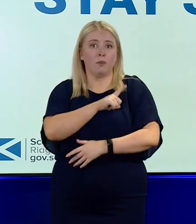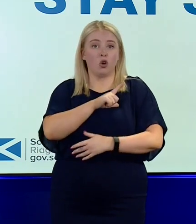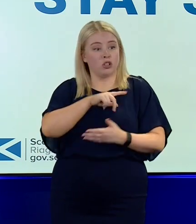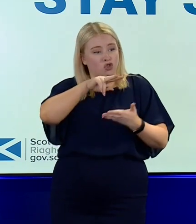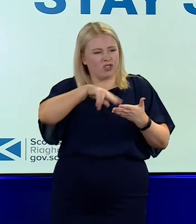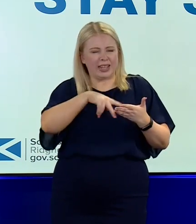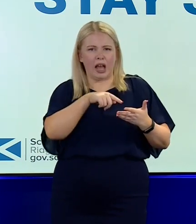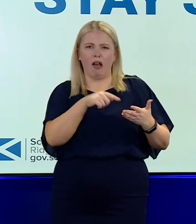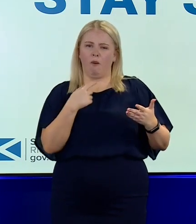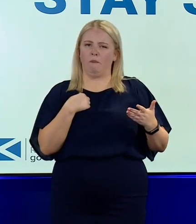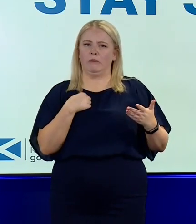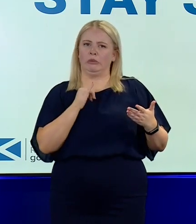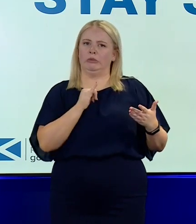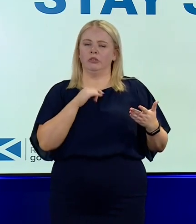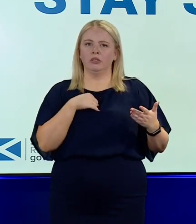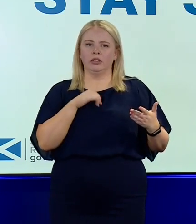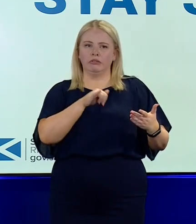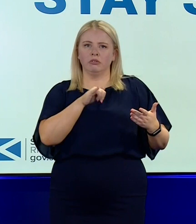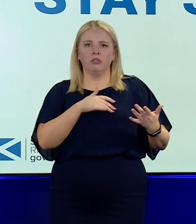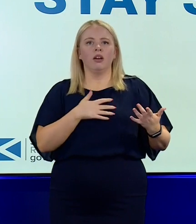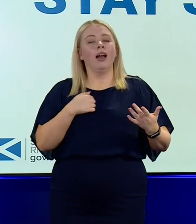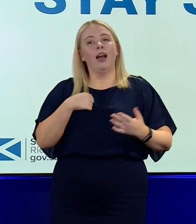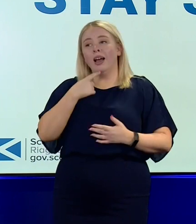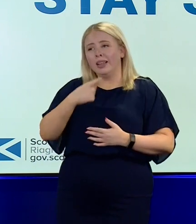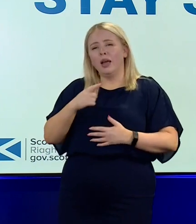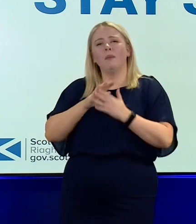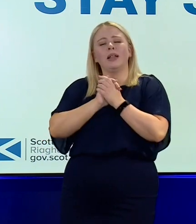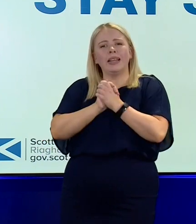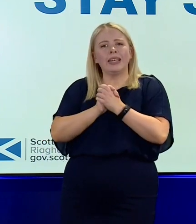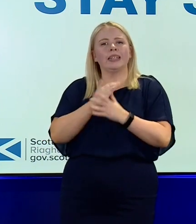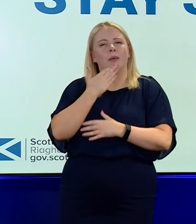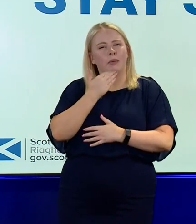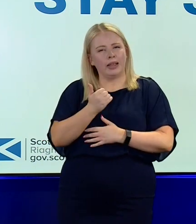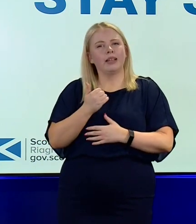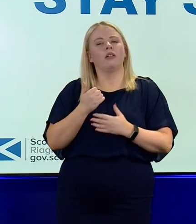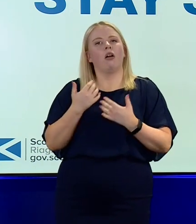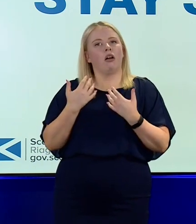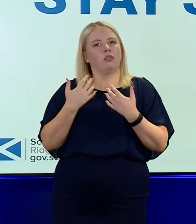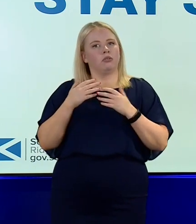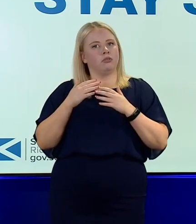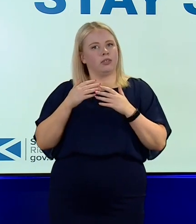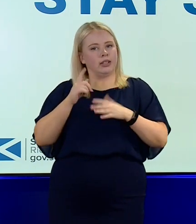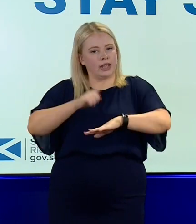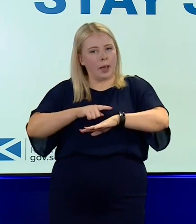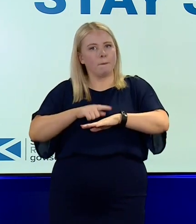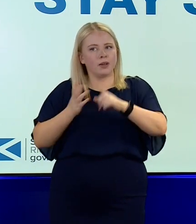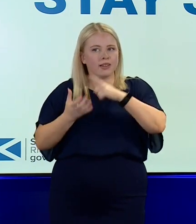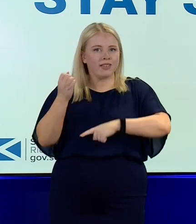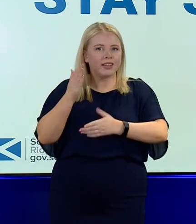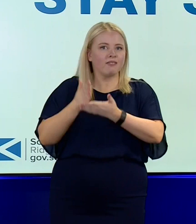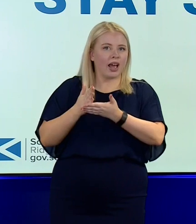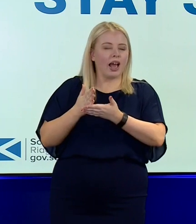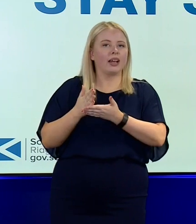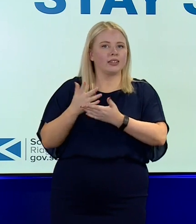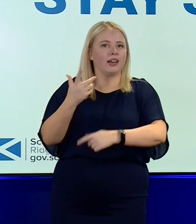reading some of this stuff, then I would say to you, please just take a bit of time to find out the facts about the